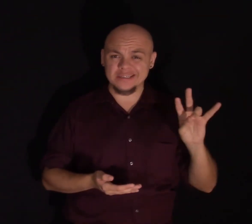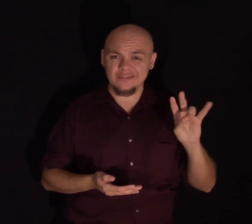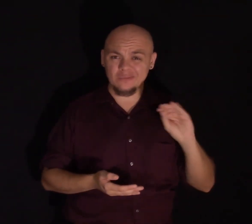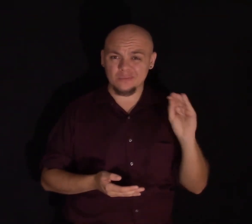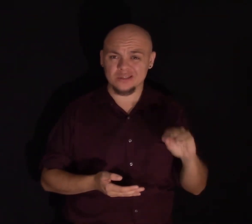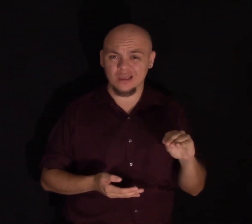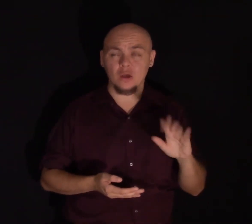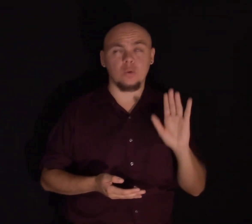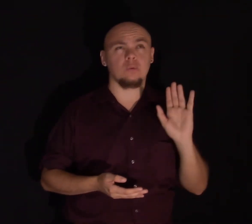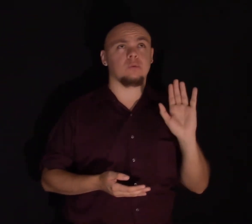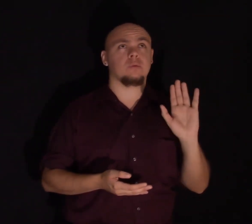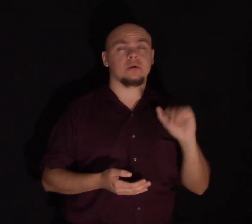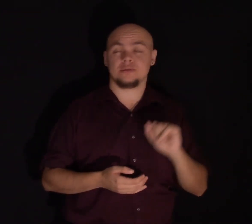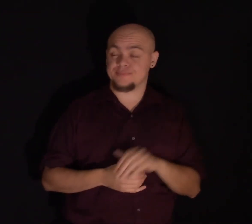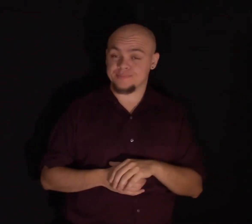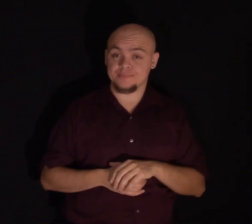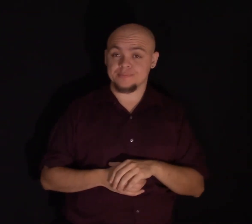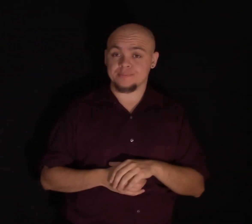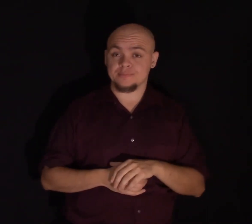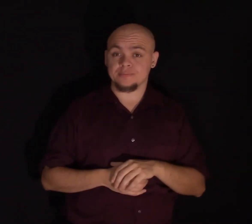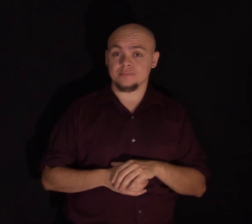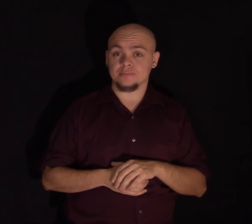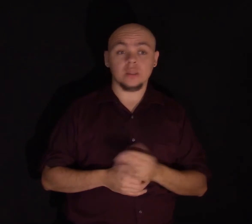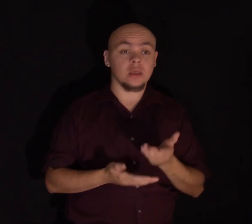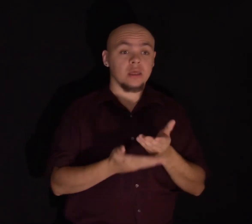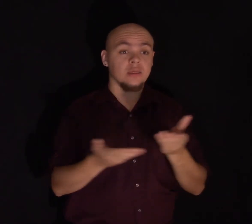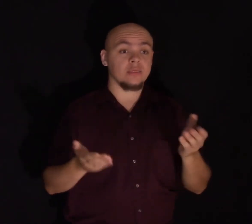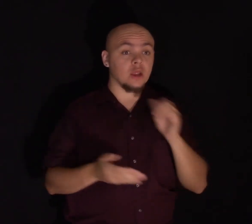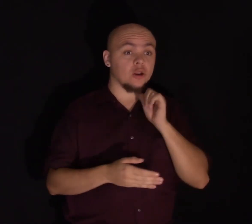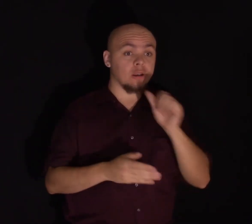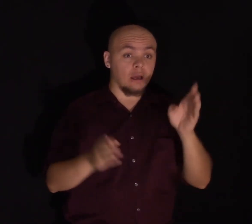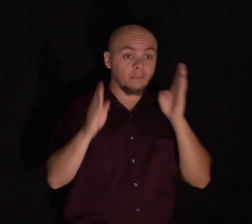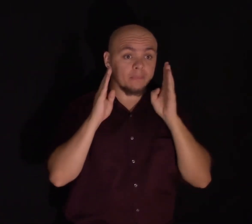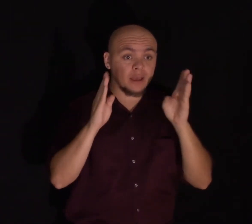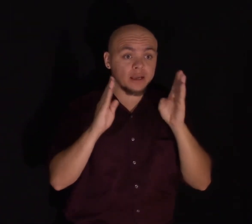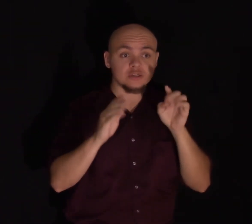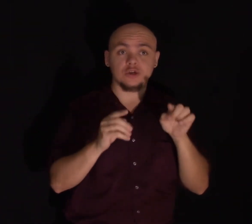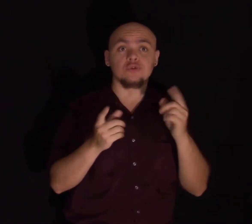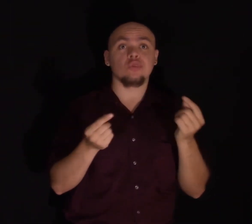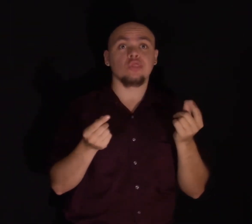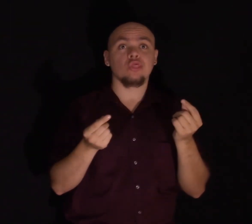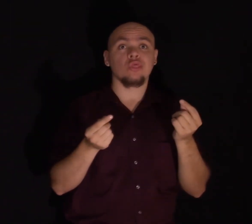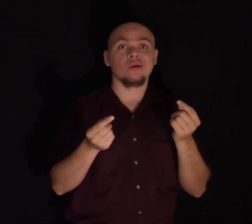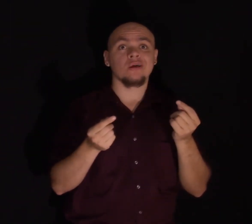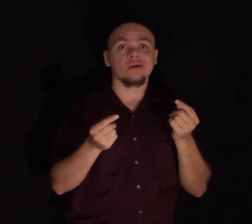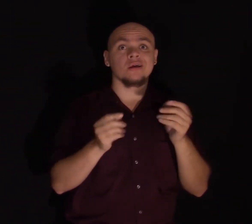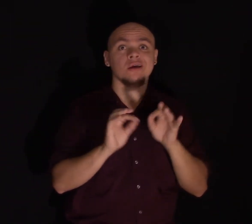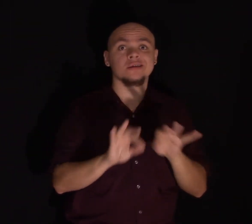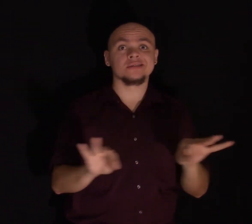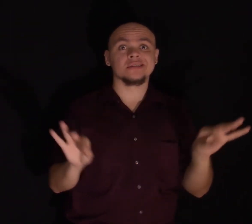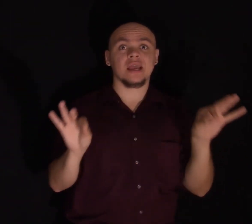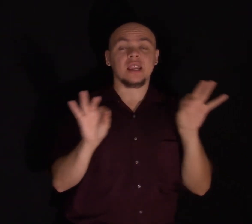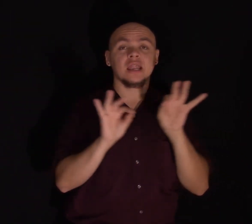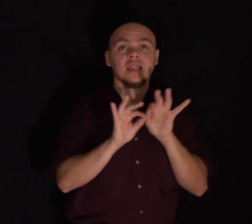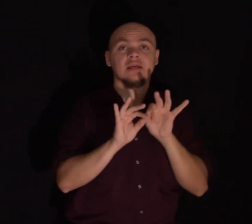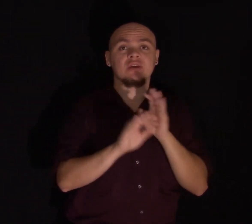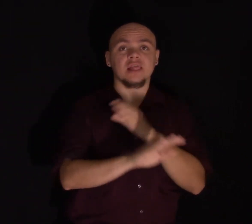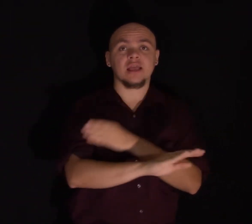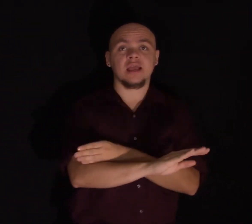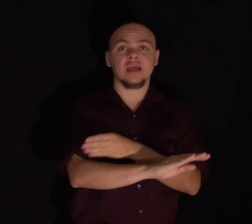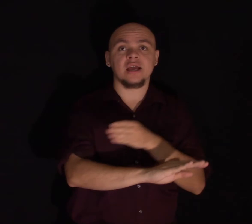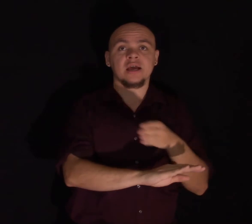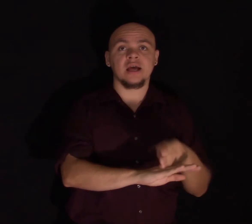And when they were not paying attention to what they're doing, they were significantly less happy. The